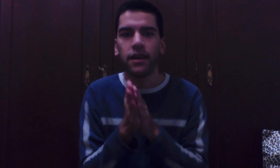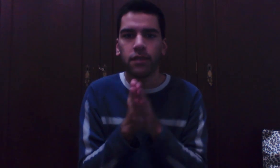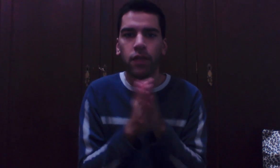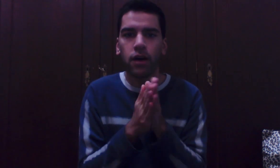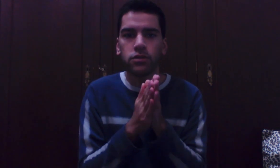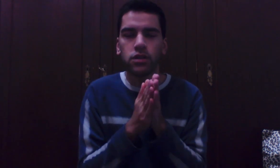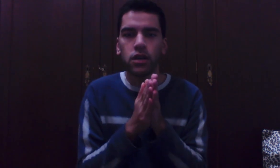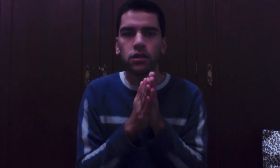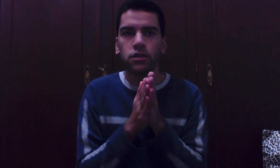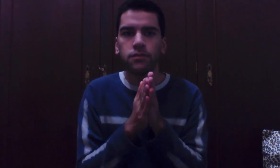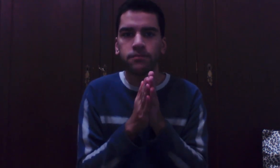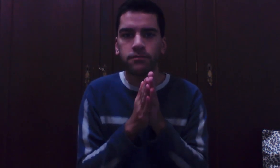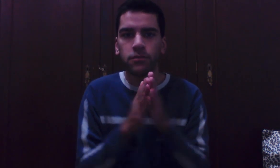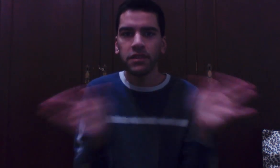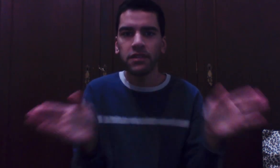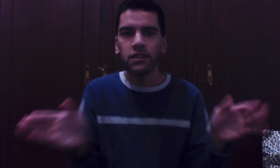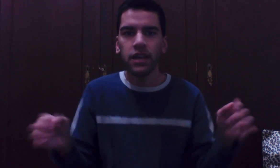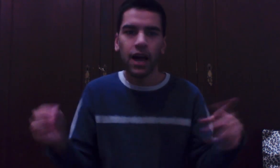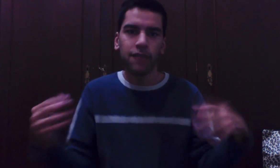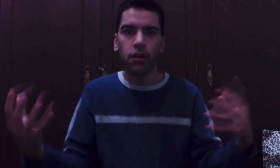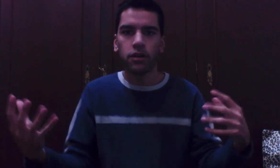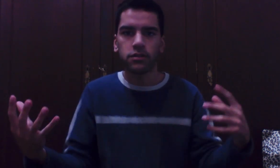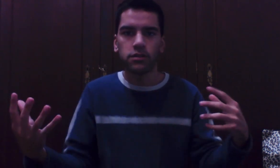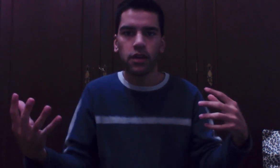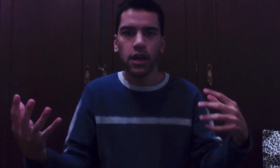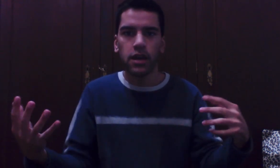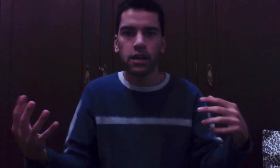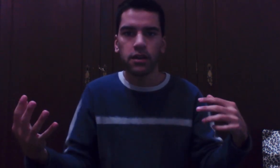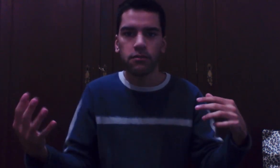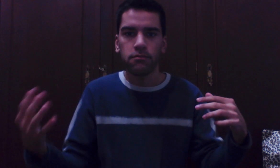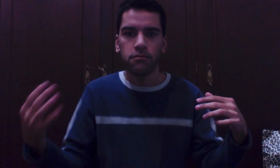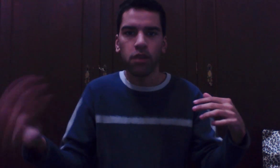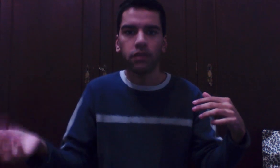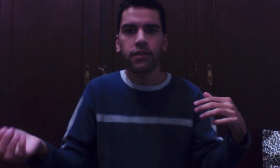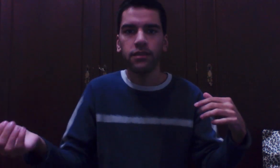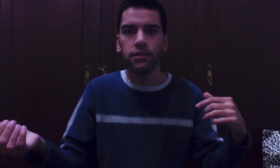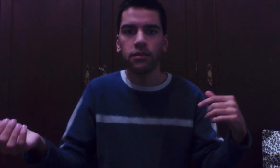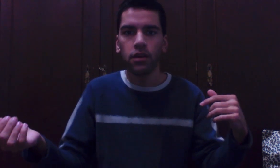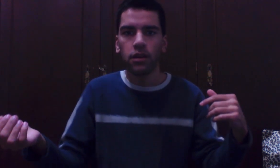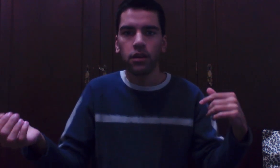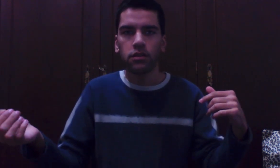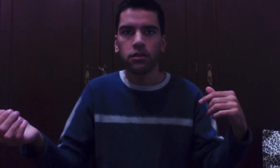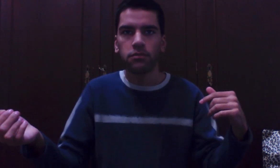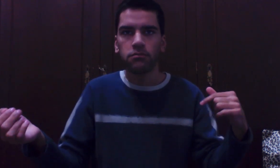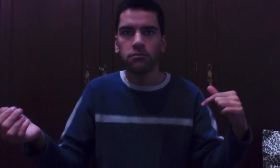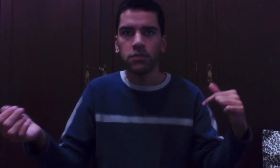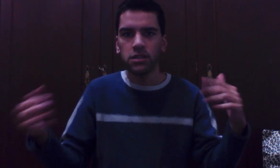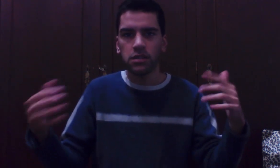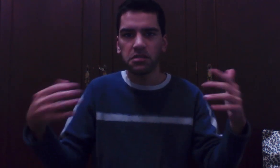about recently I bought a box set it's